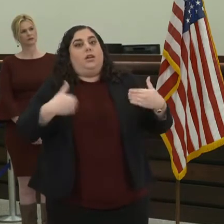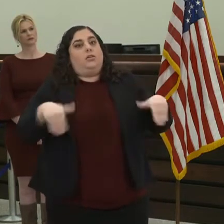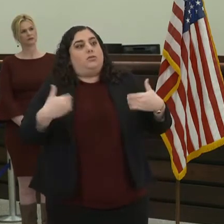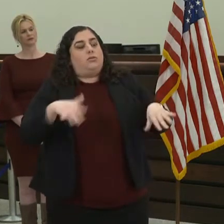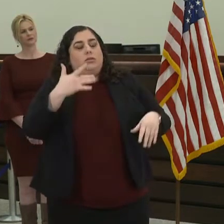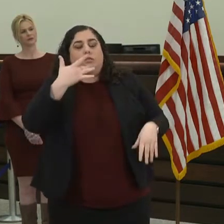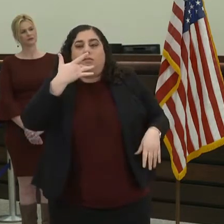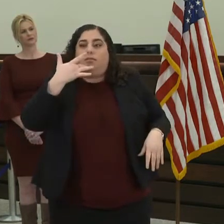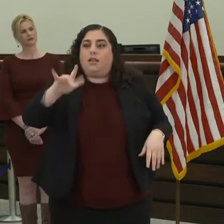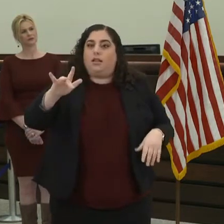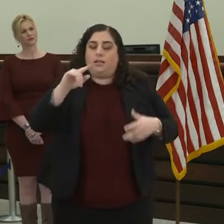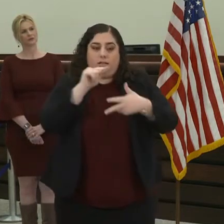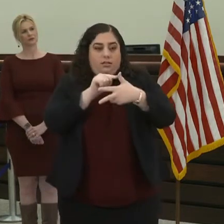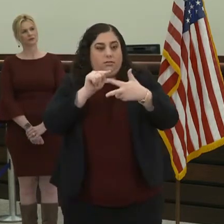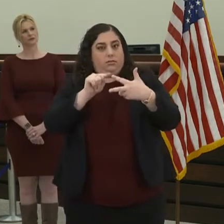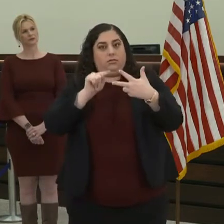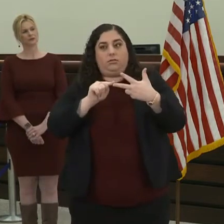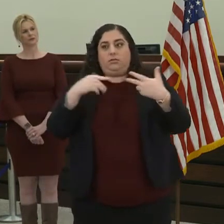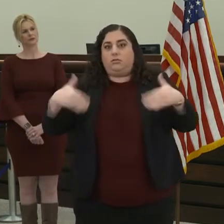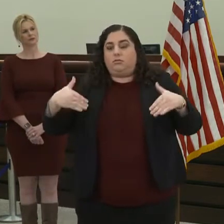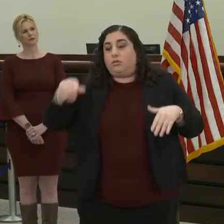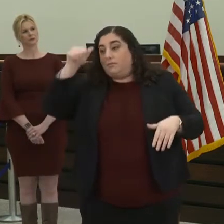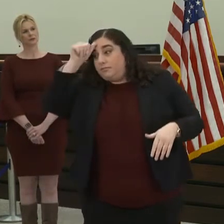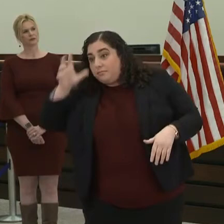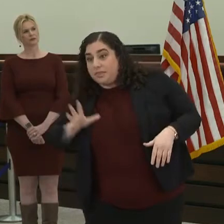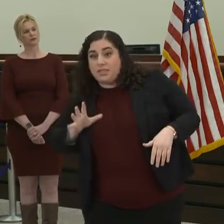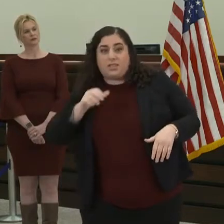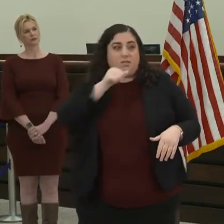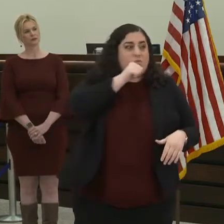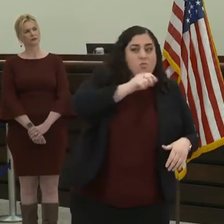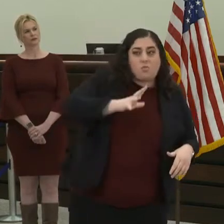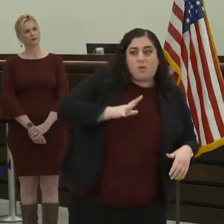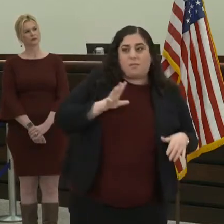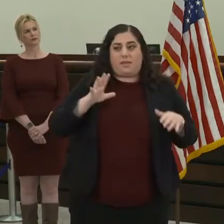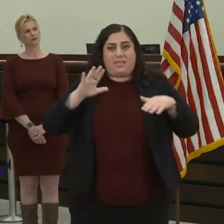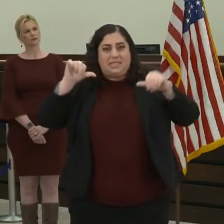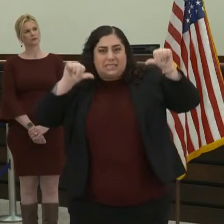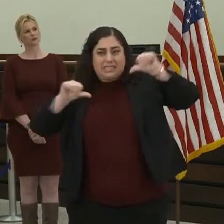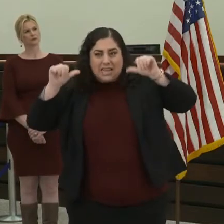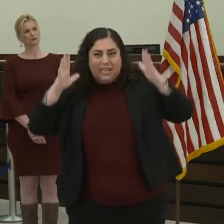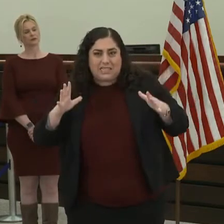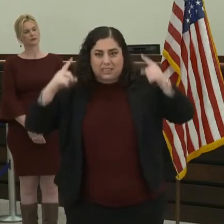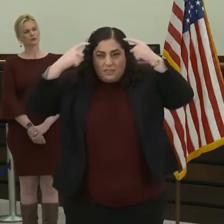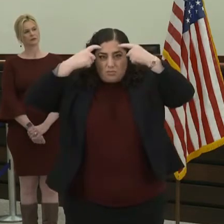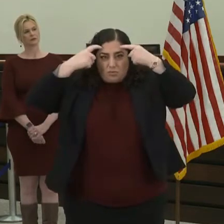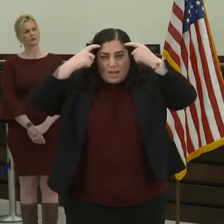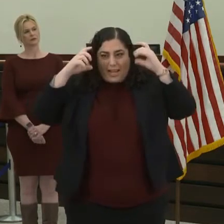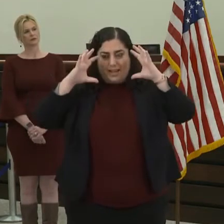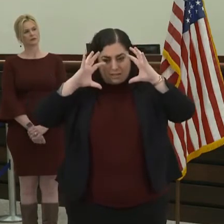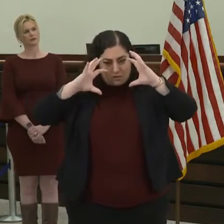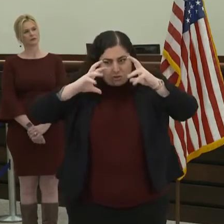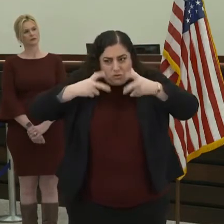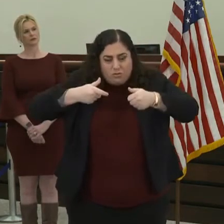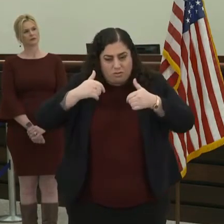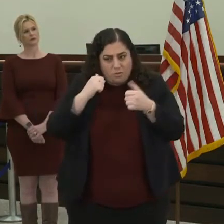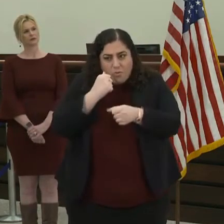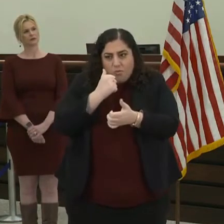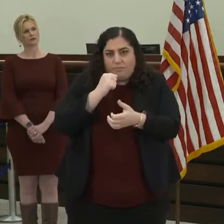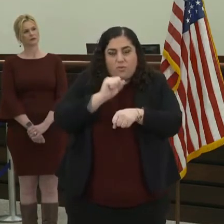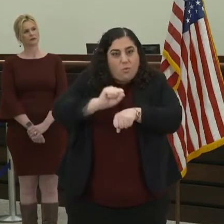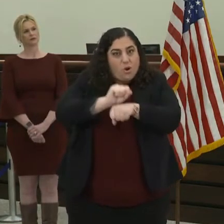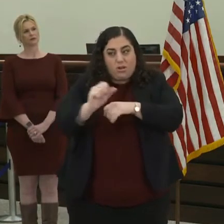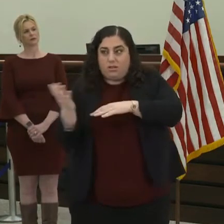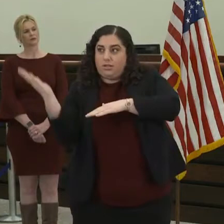collection of men and women, scientists, brain power, who are literally working 24-7 right here in San Diego.